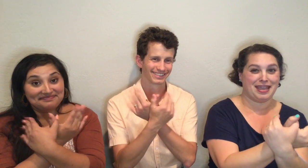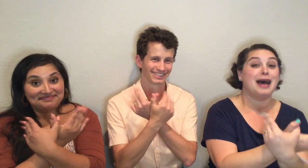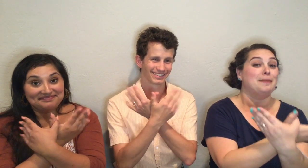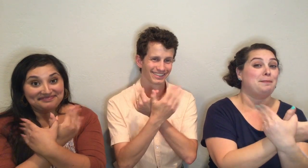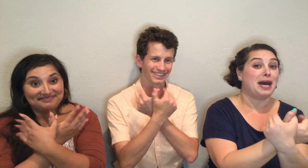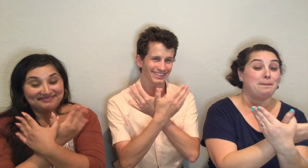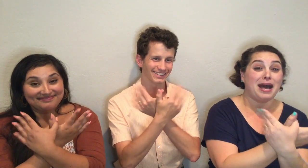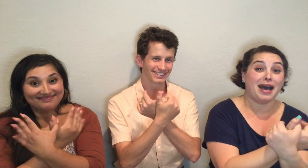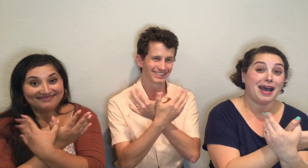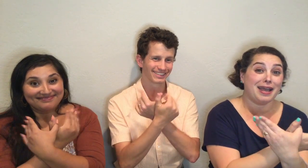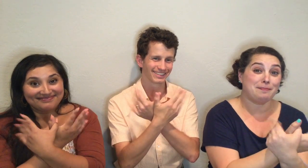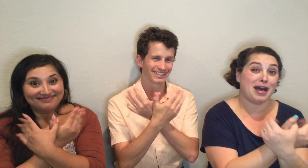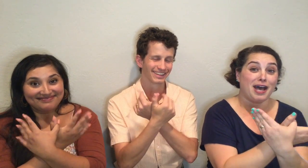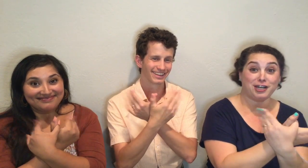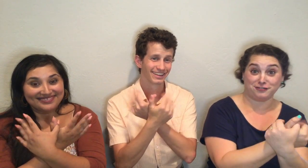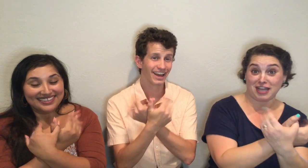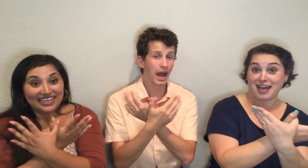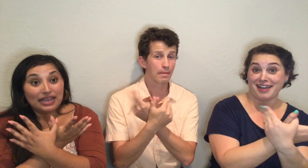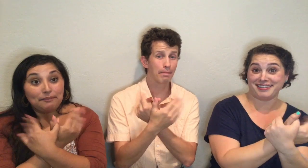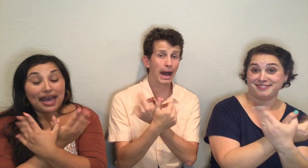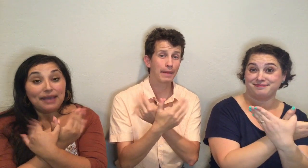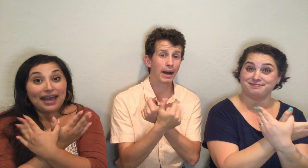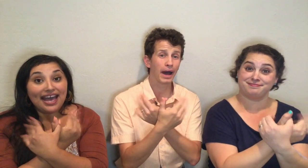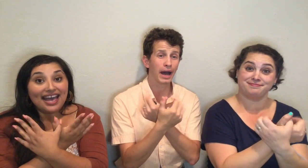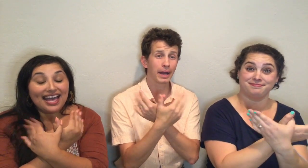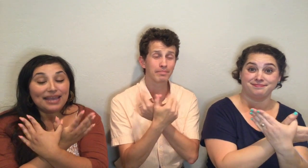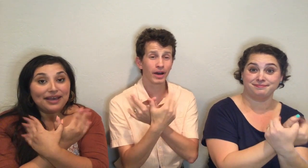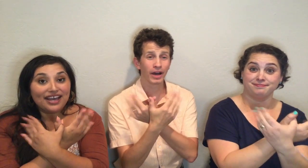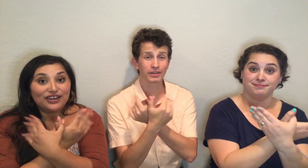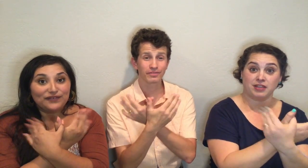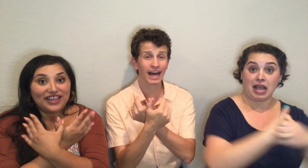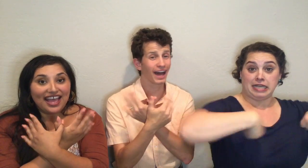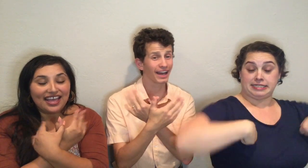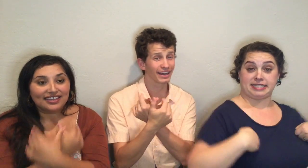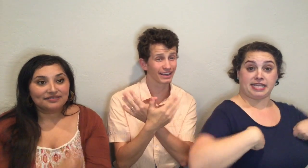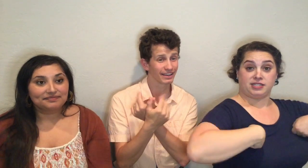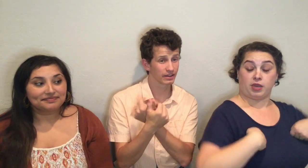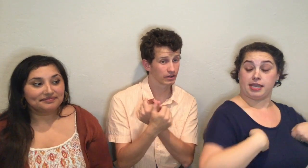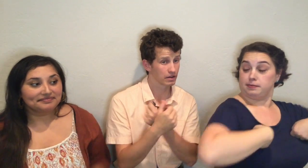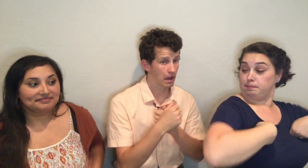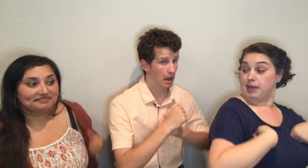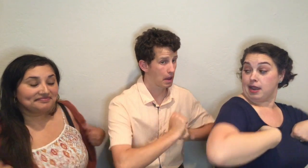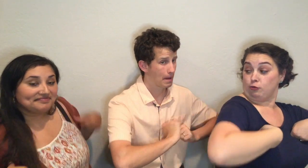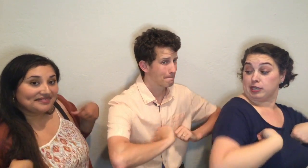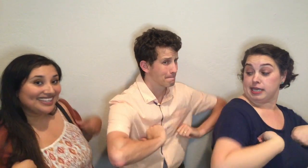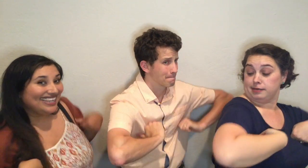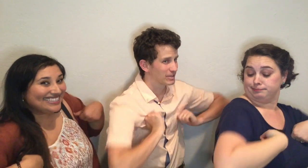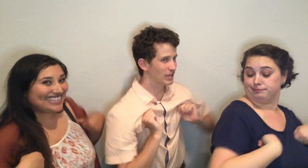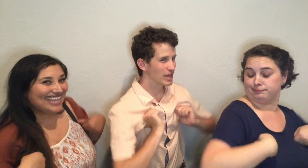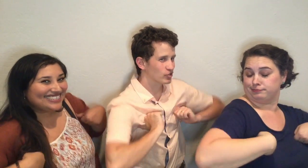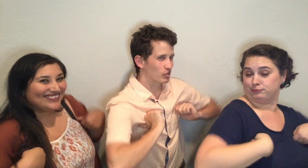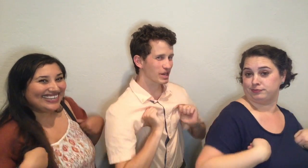Bye-bye butterfly, bye-bye butterfly, stay sweet parakeet, stay sweet